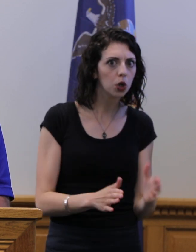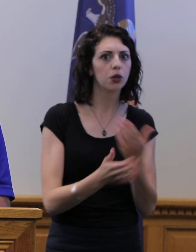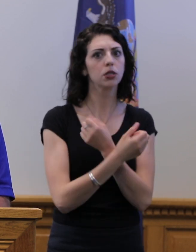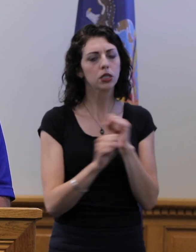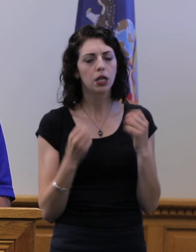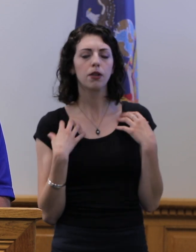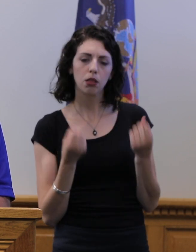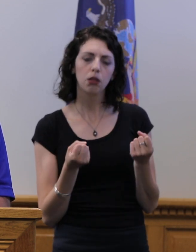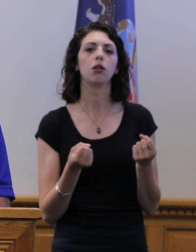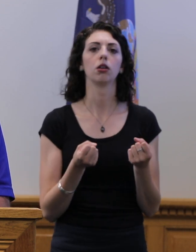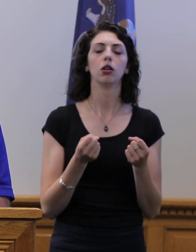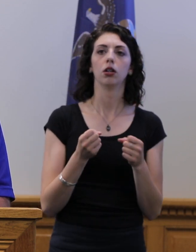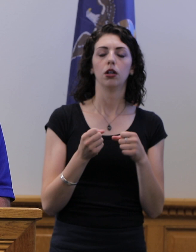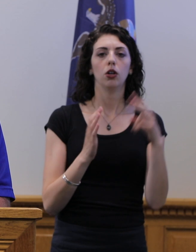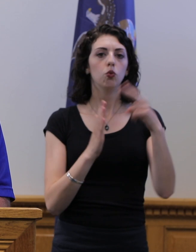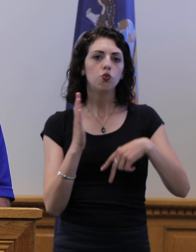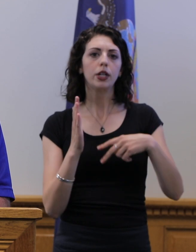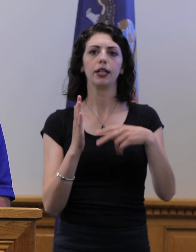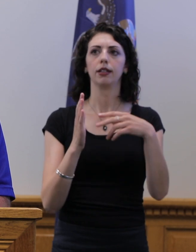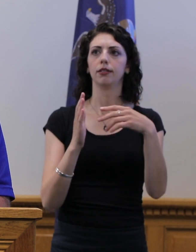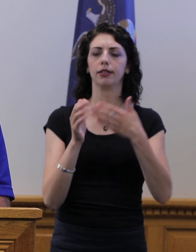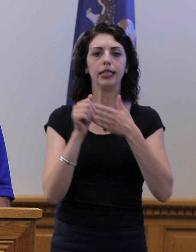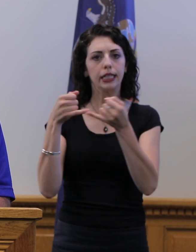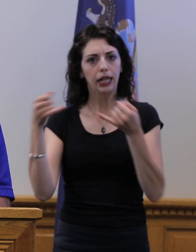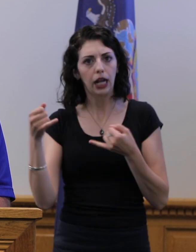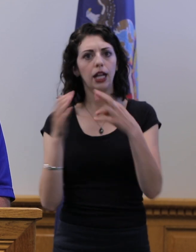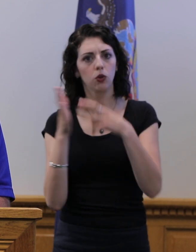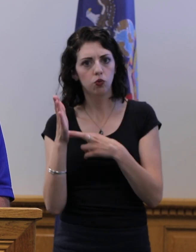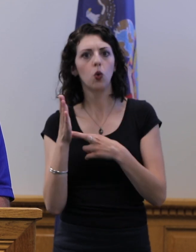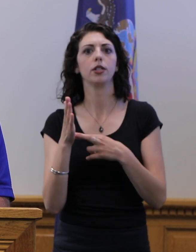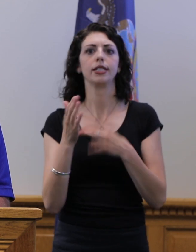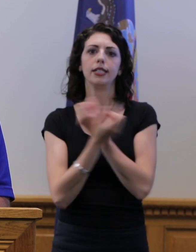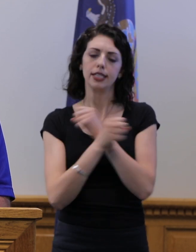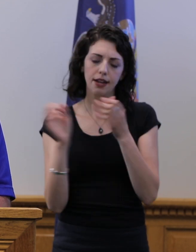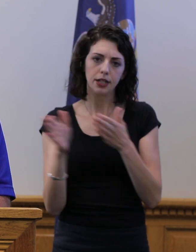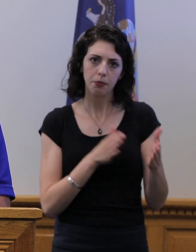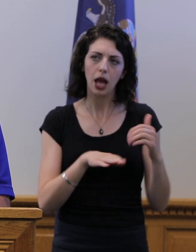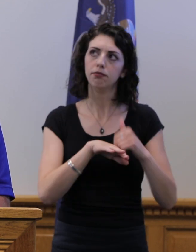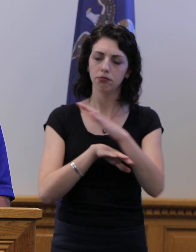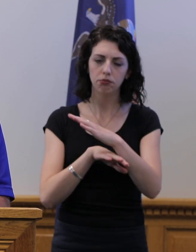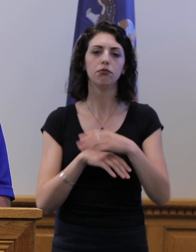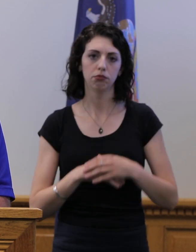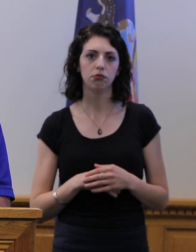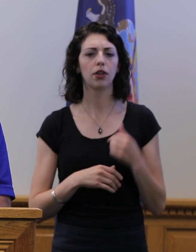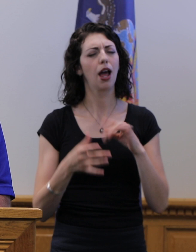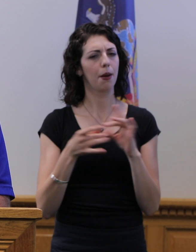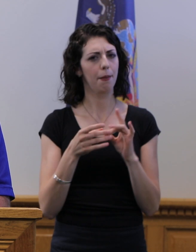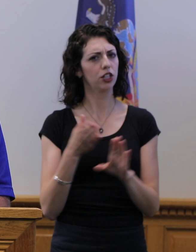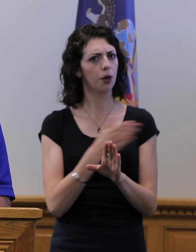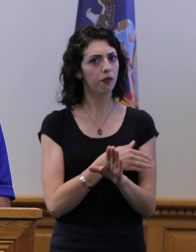Read the state guidance. Develop a safety plan and follow the guidelines for reopening. As I've stated before,